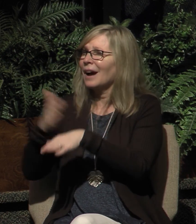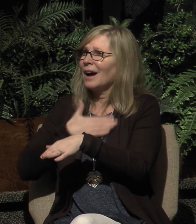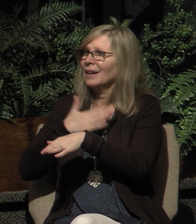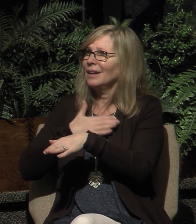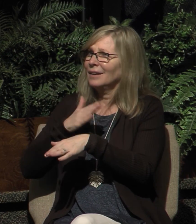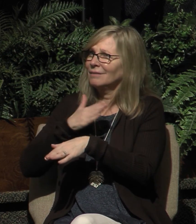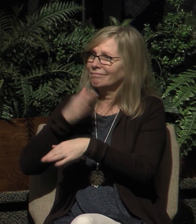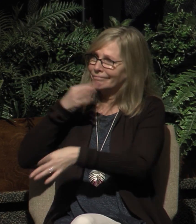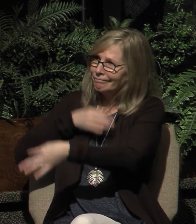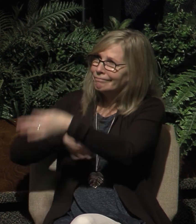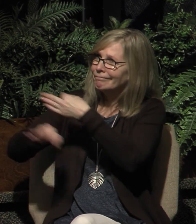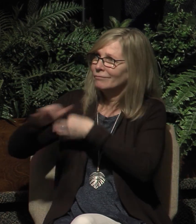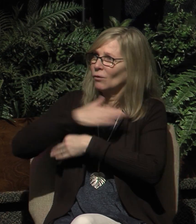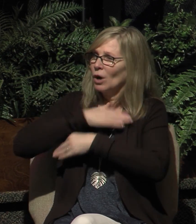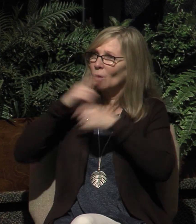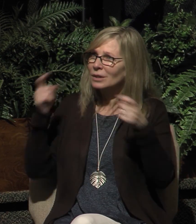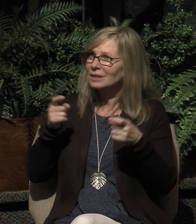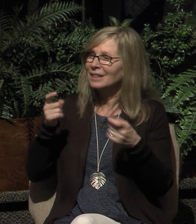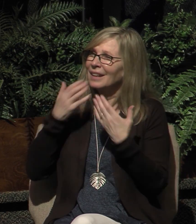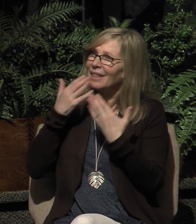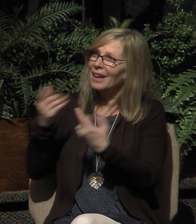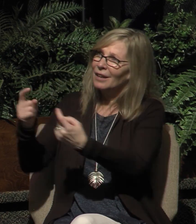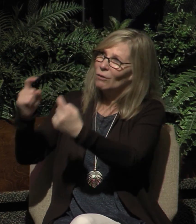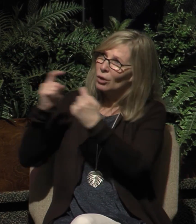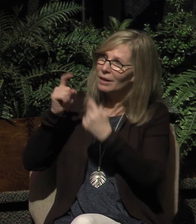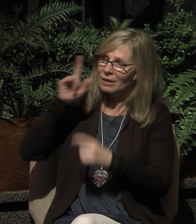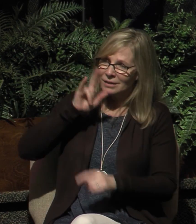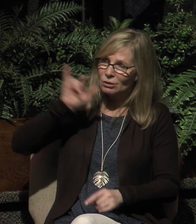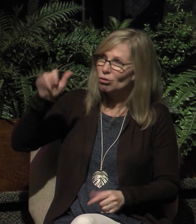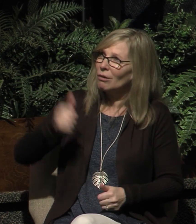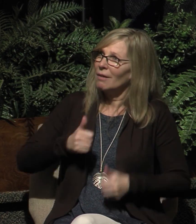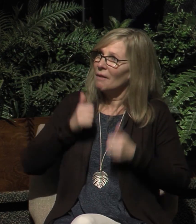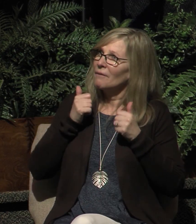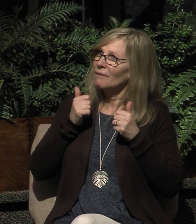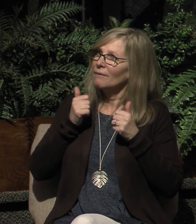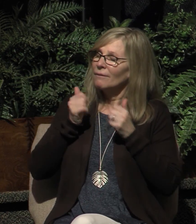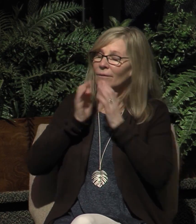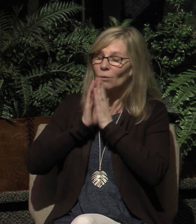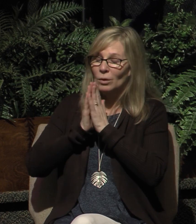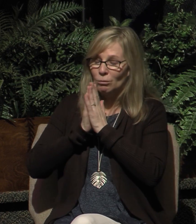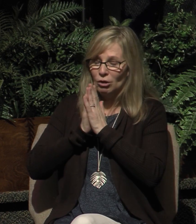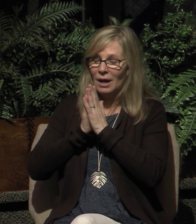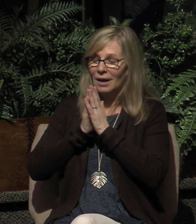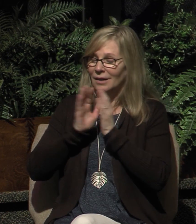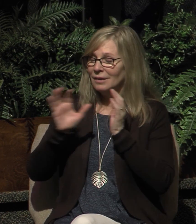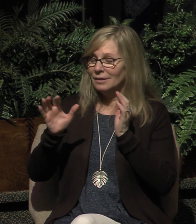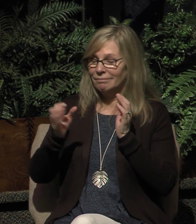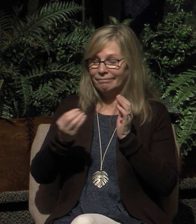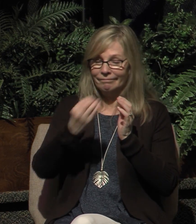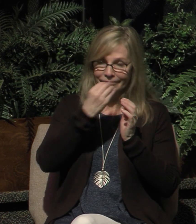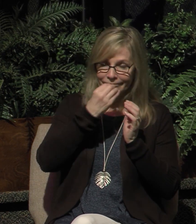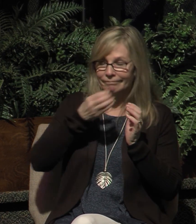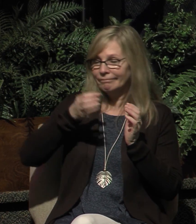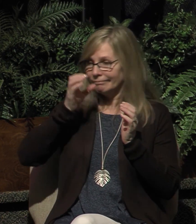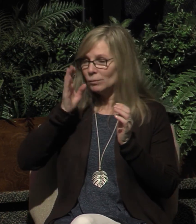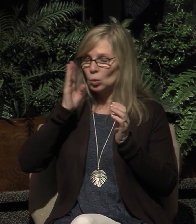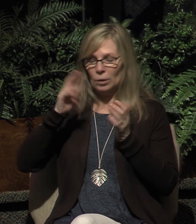we thank you for granting us eternal life and we pray that taking the elements will be very meaningful if there is indeed